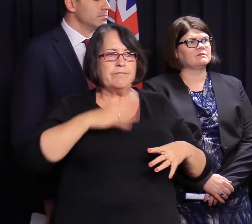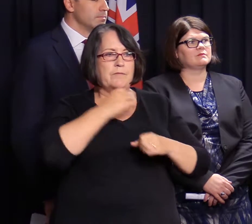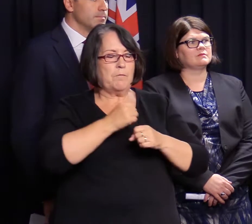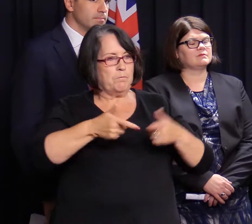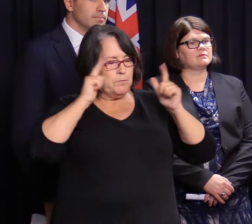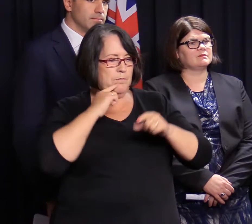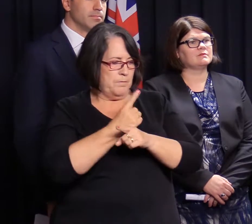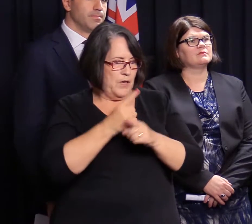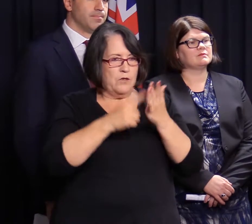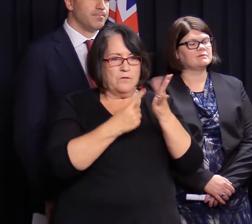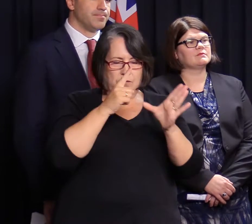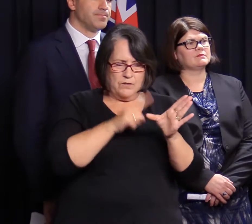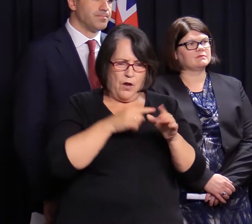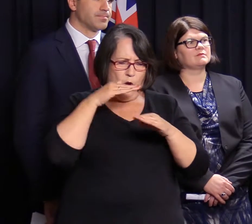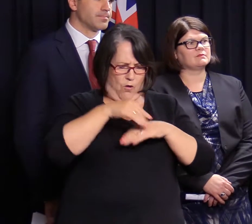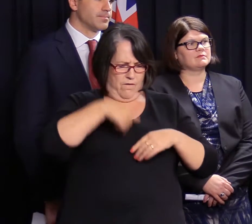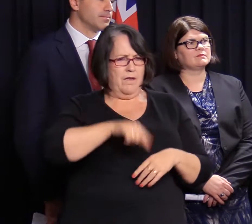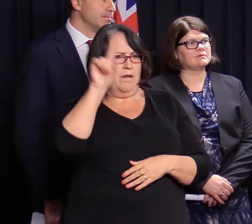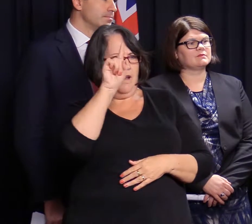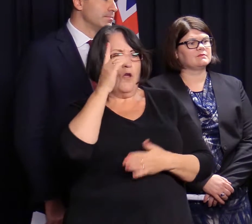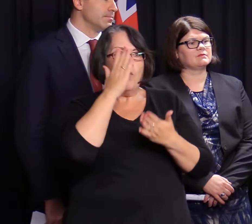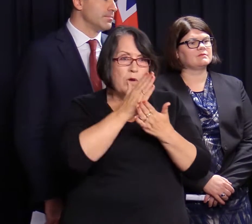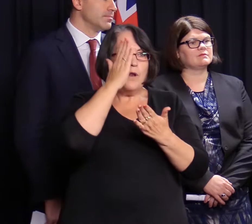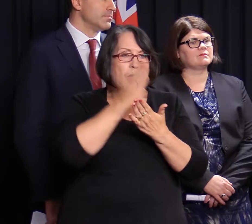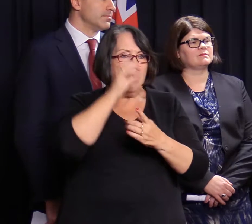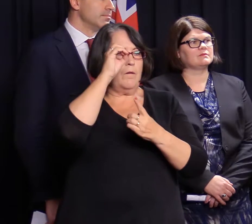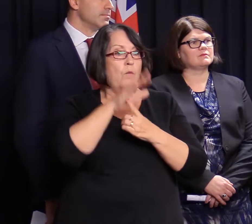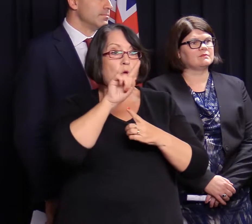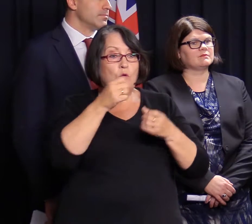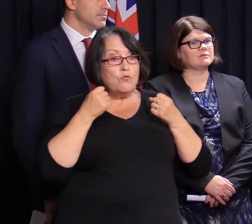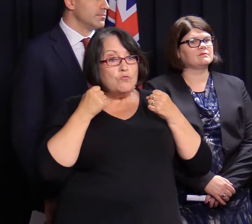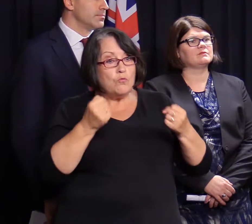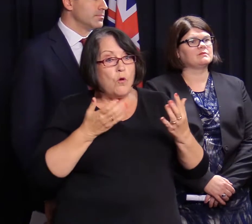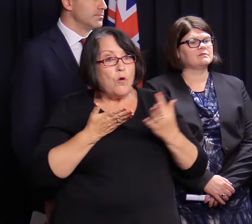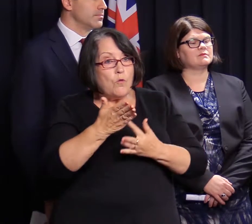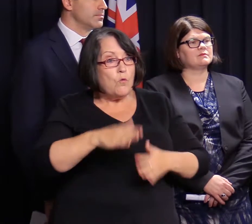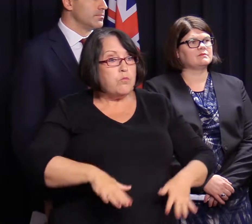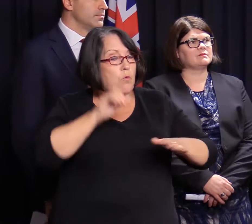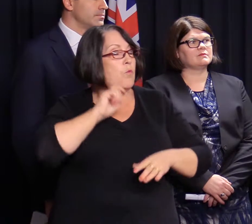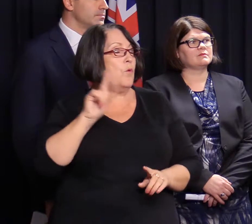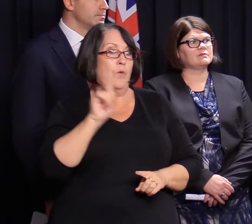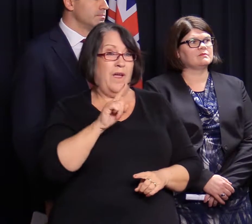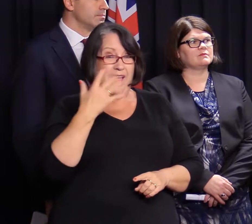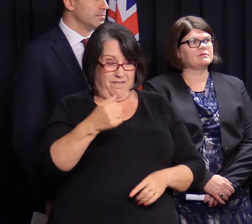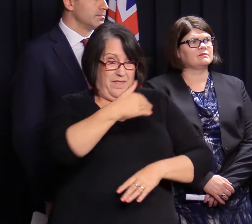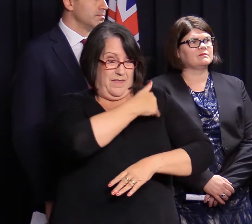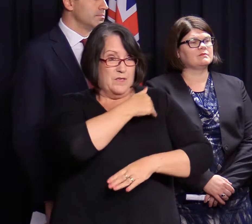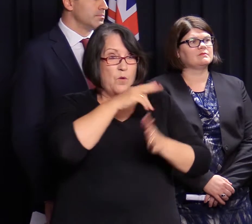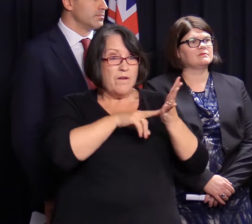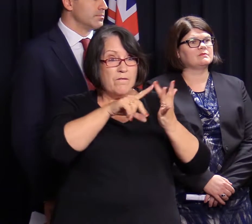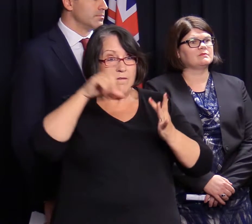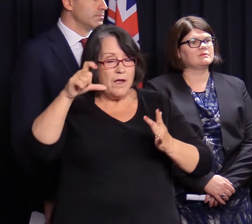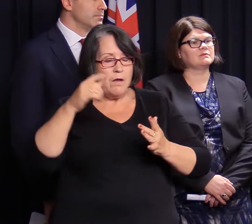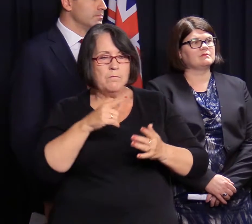these operational conditions. It's really important that people don't drive through flood waters. Only this morning there were reports out of Victoria